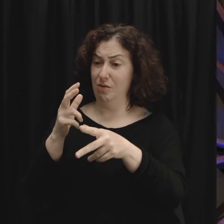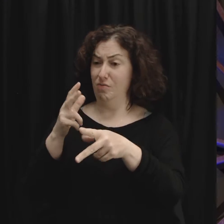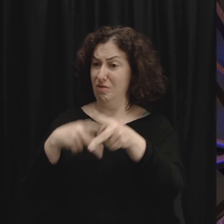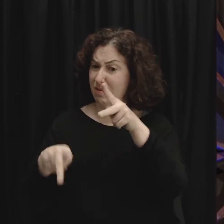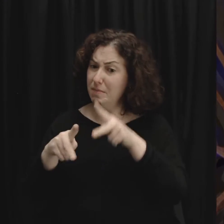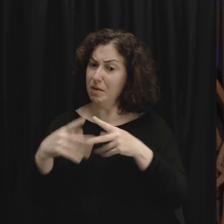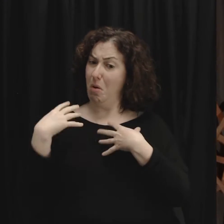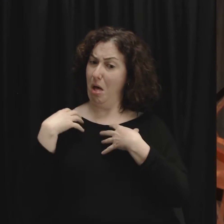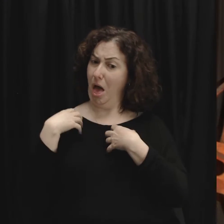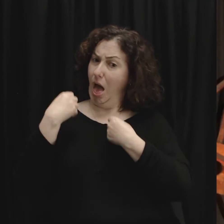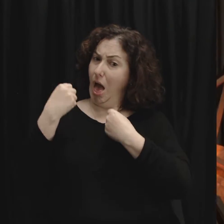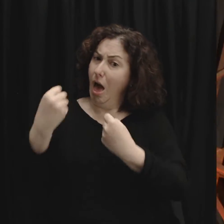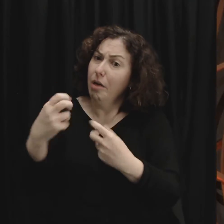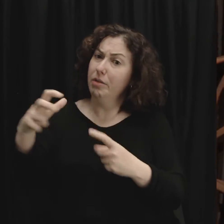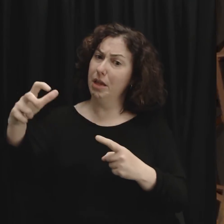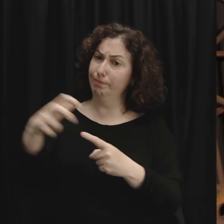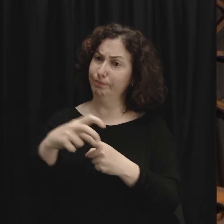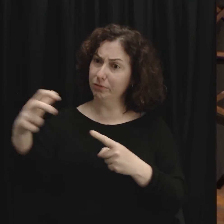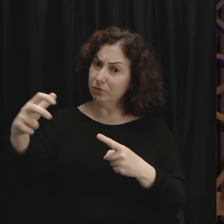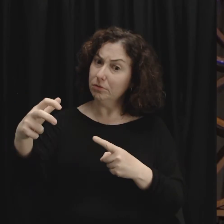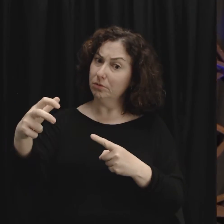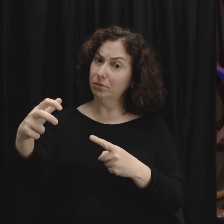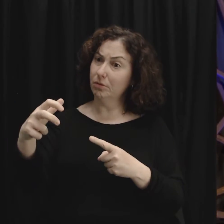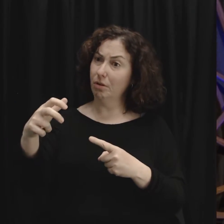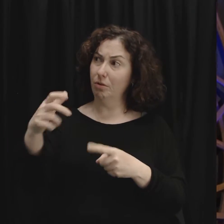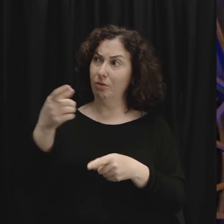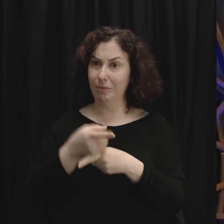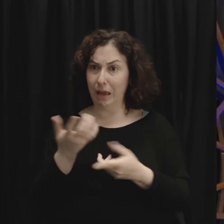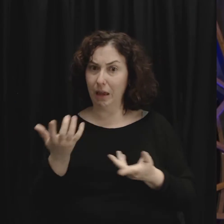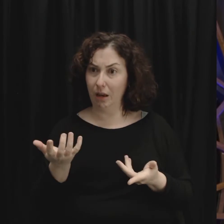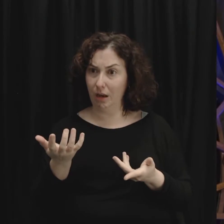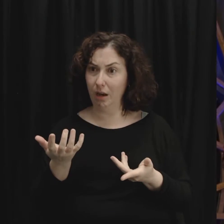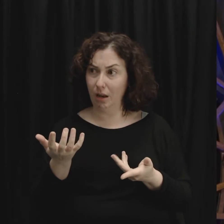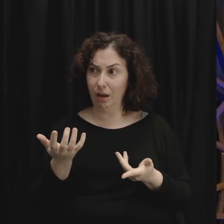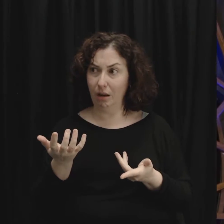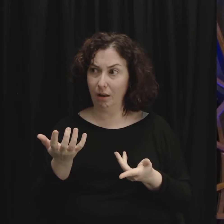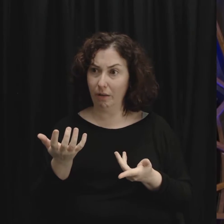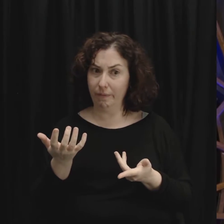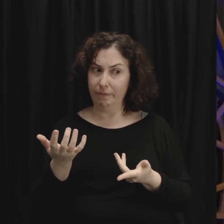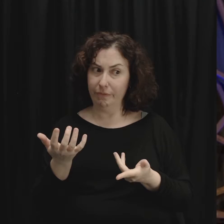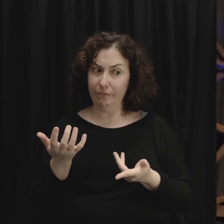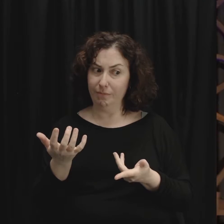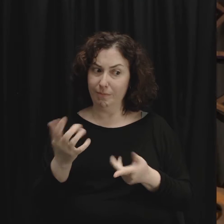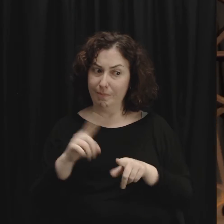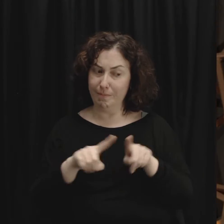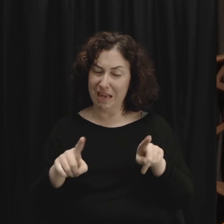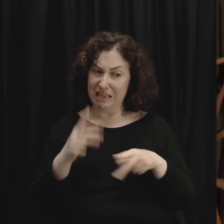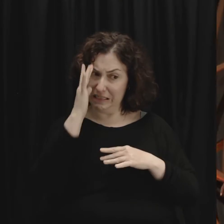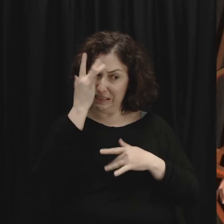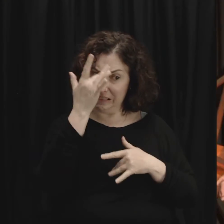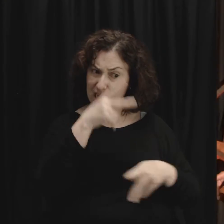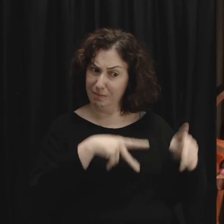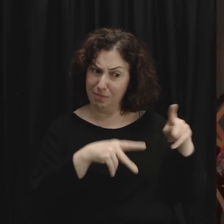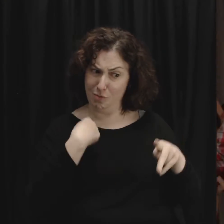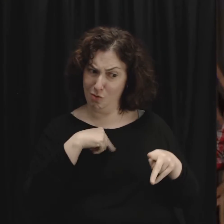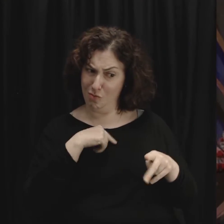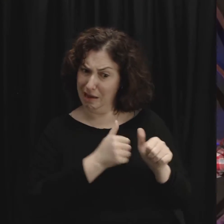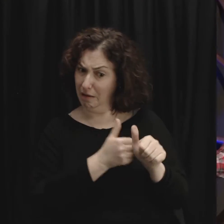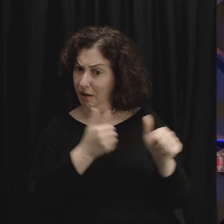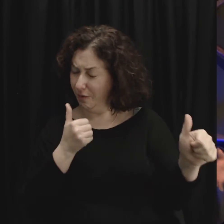There's something attractive about healthy people. And there's something very unattractive about sick people. And you're like, John, what is